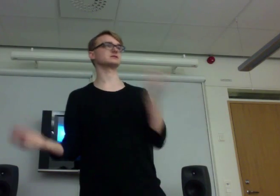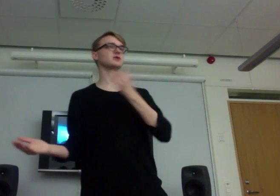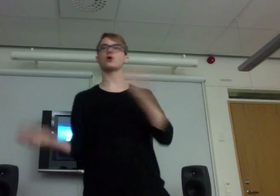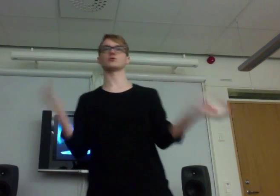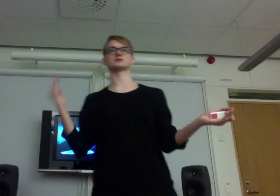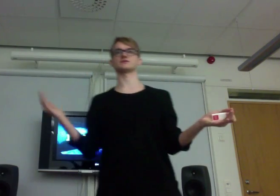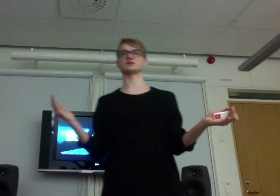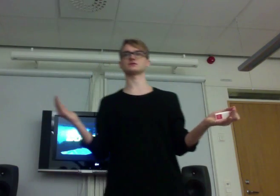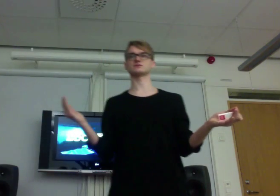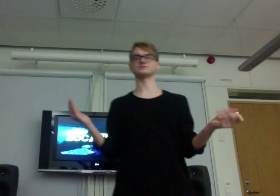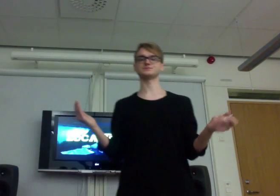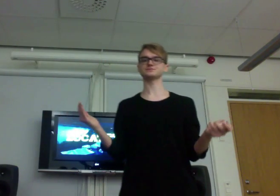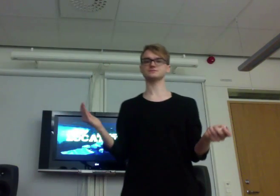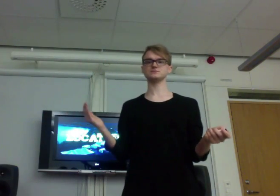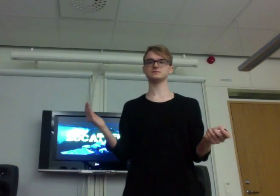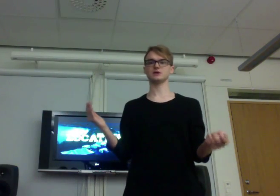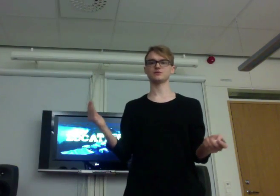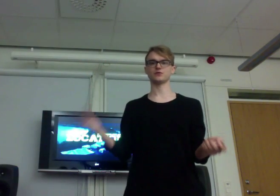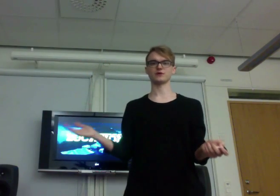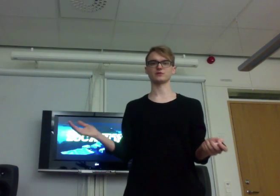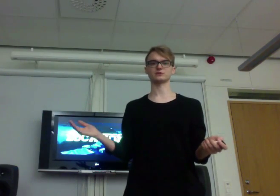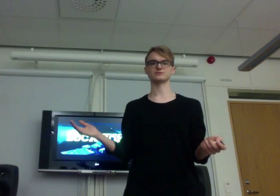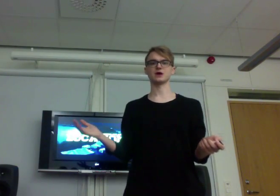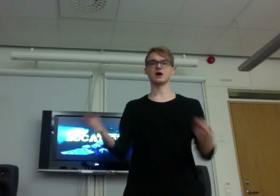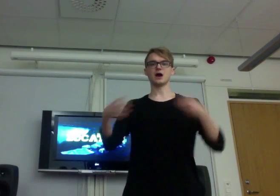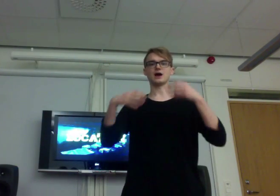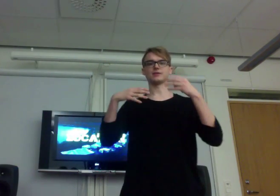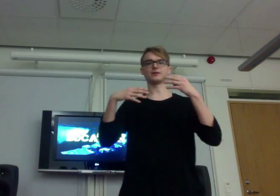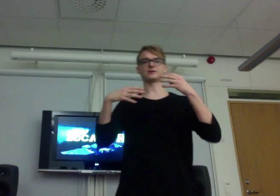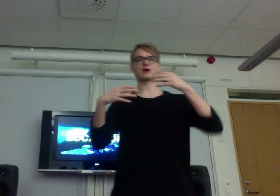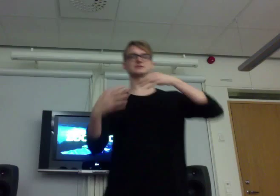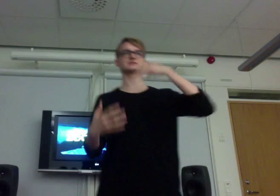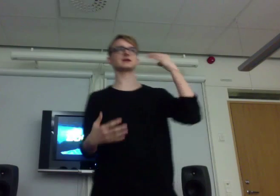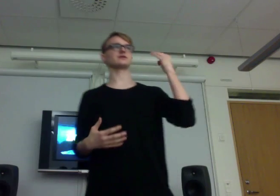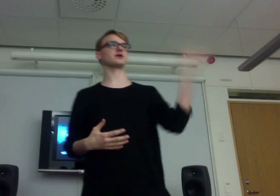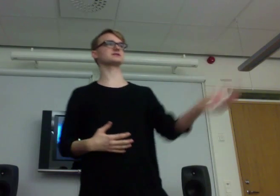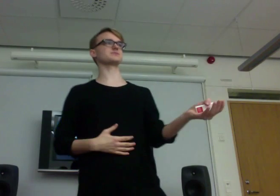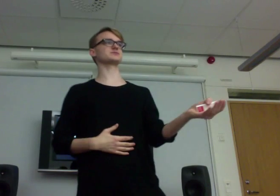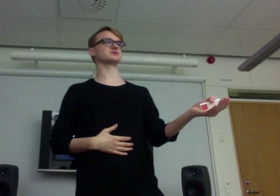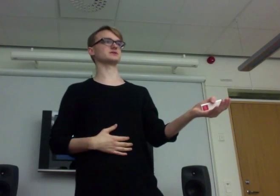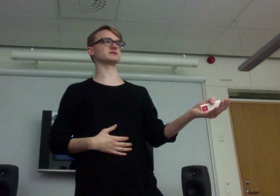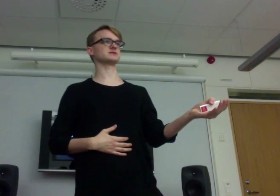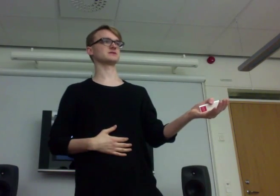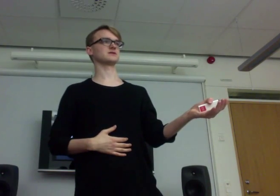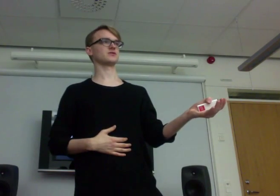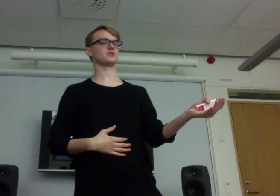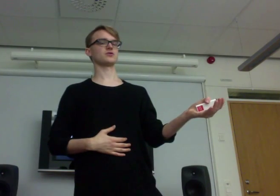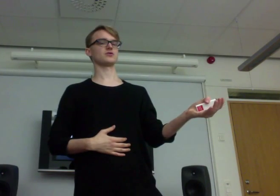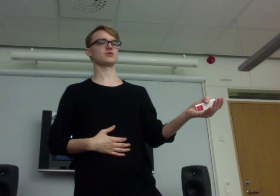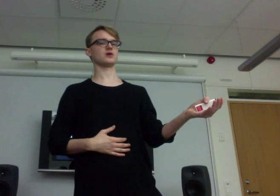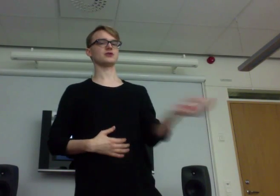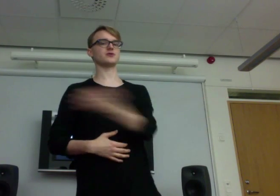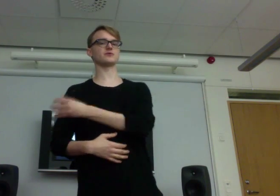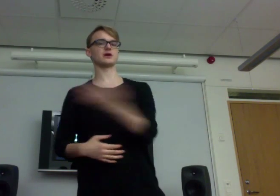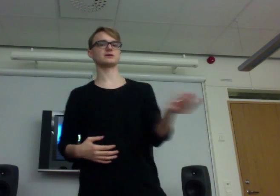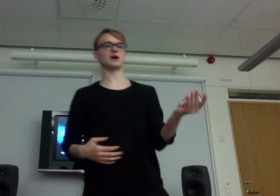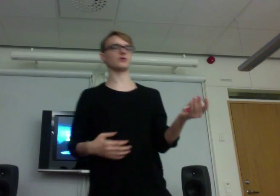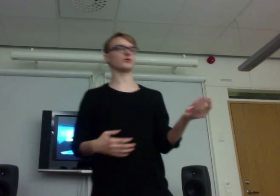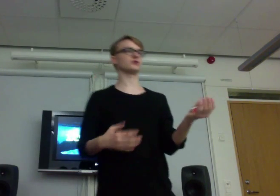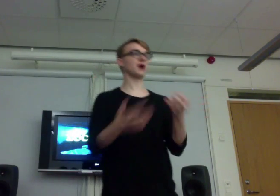always different for everyone. And, as I said, there are exceptions to this. A trend right now that I